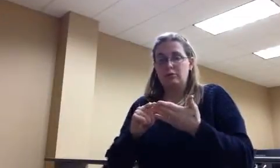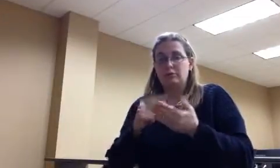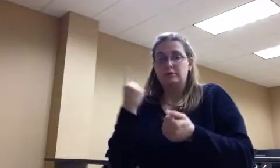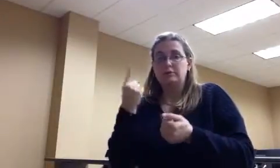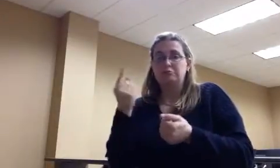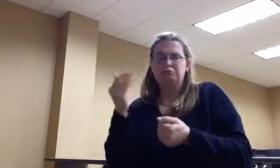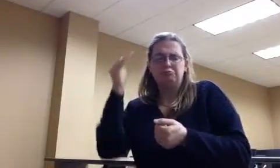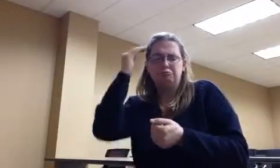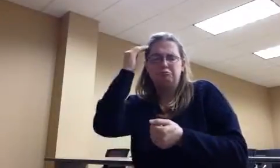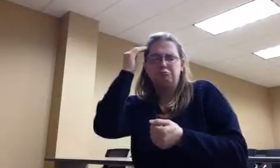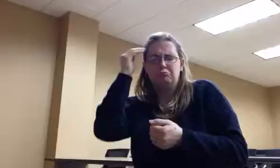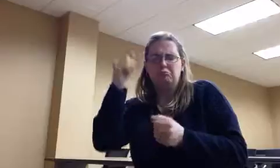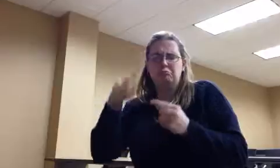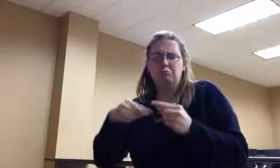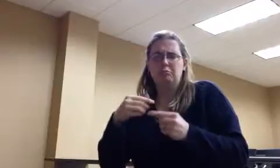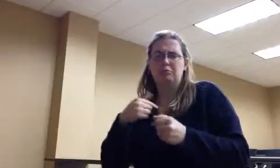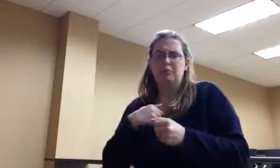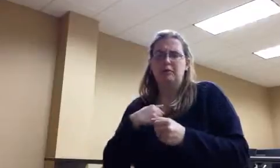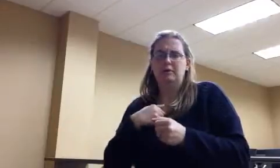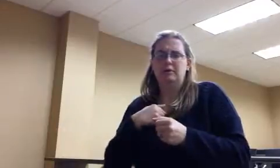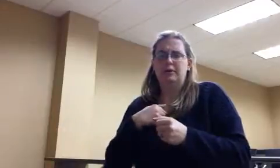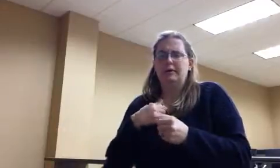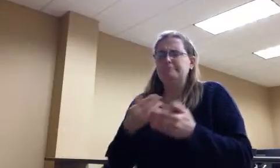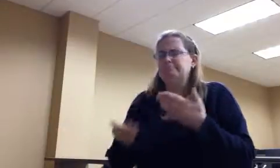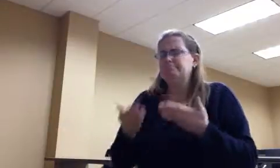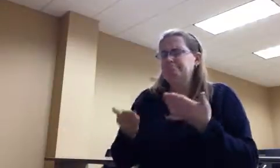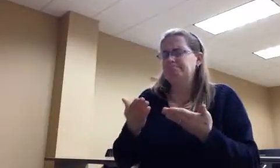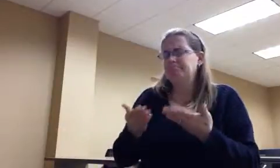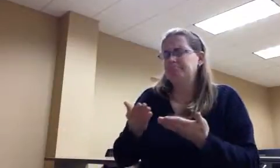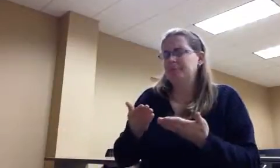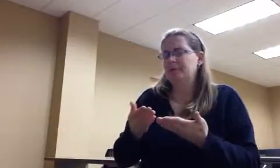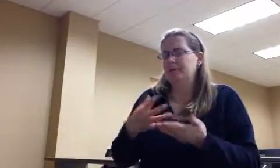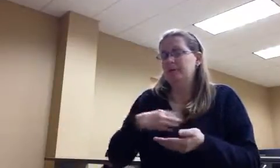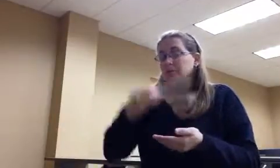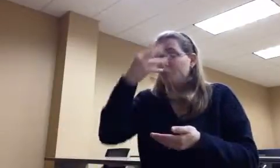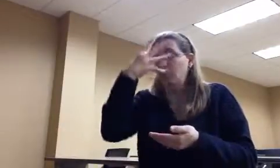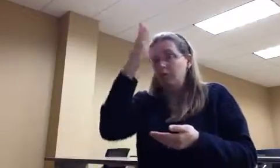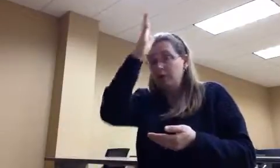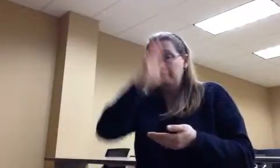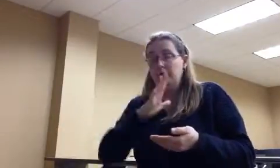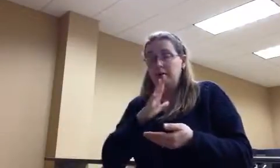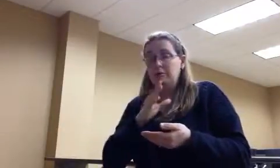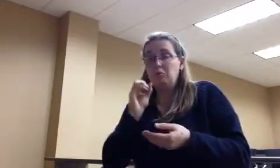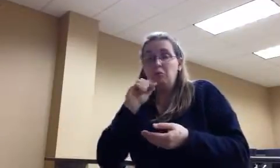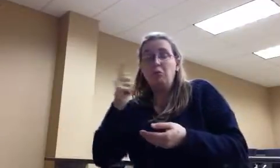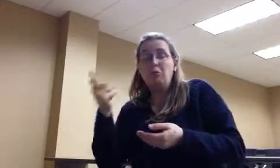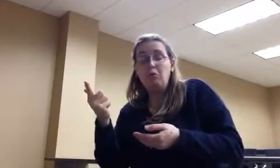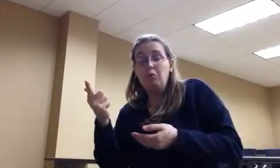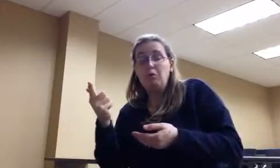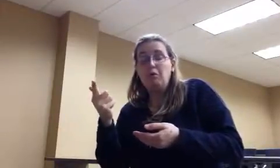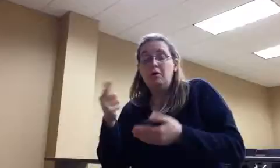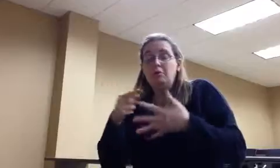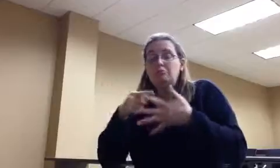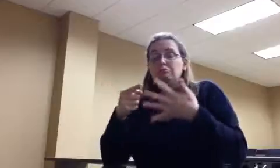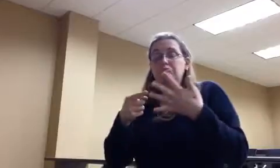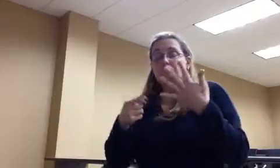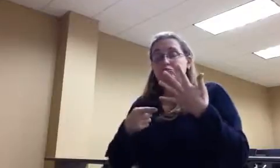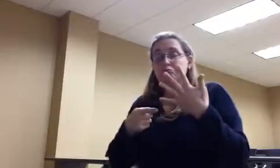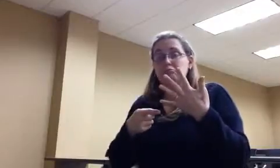that you think I'm a white guy, or it could be that I'm your English teacher, or it could be I have shoes on. I don't care